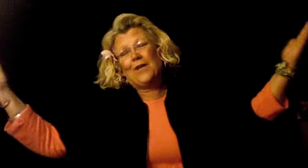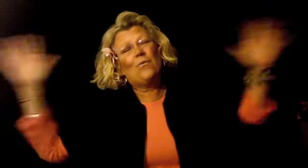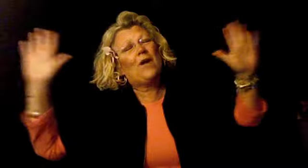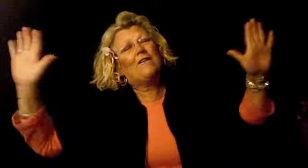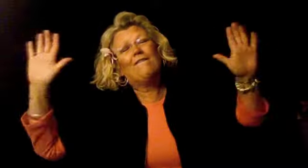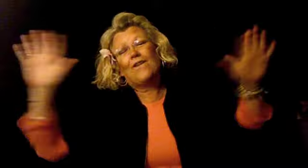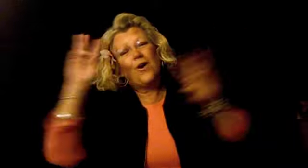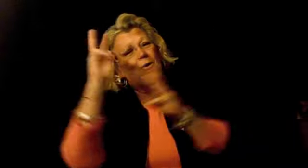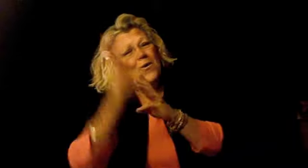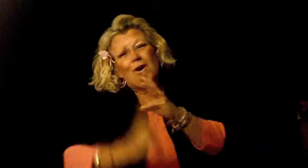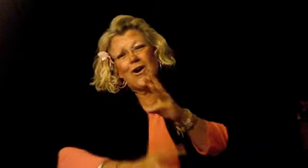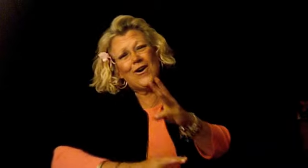wonderful world.